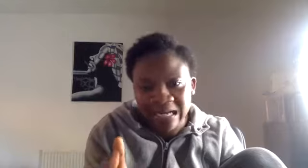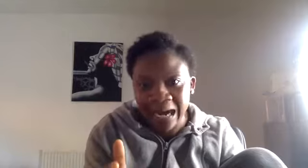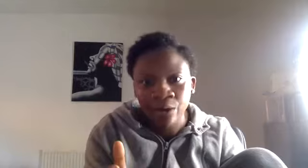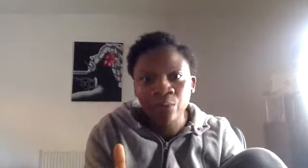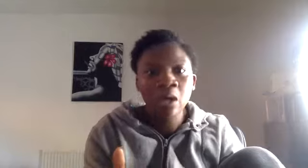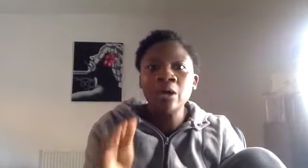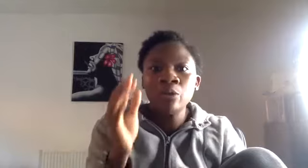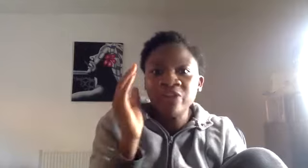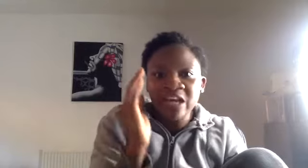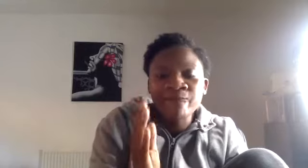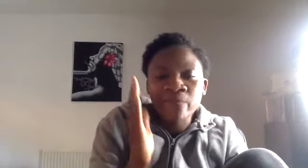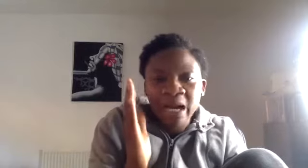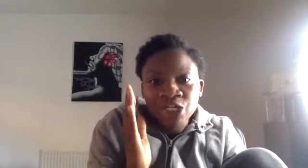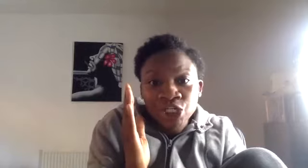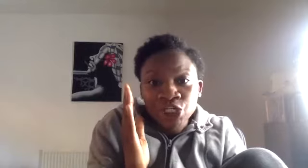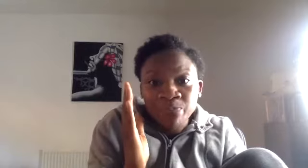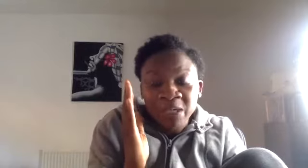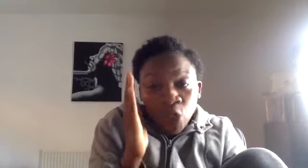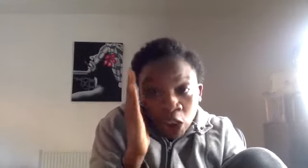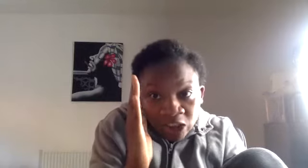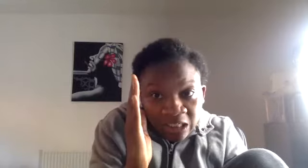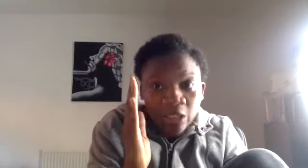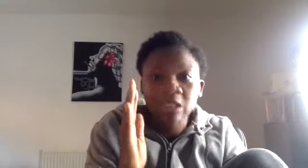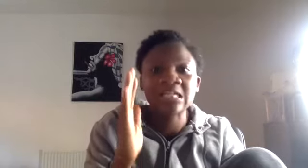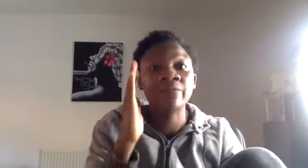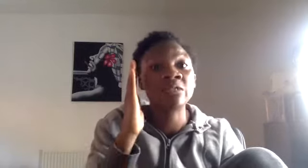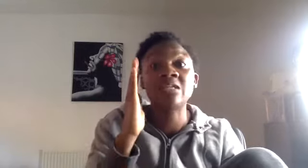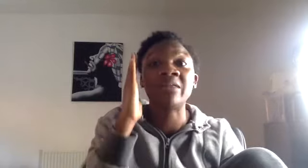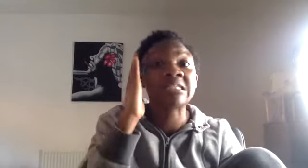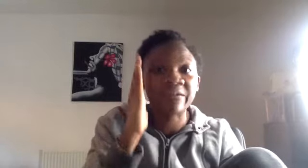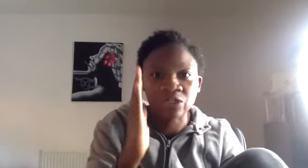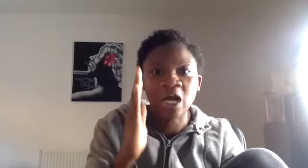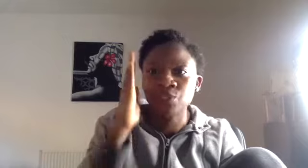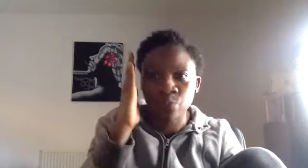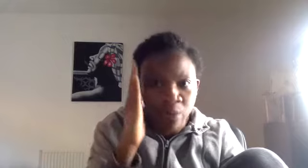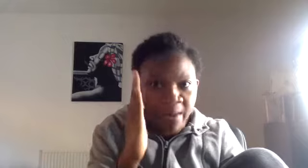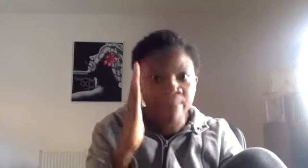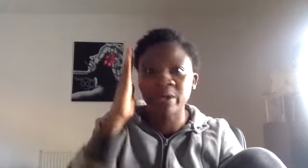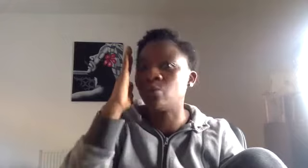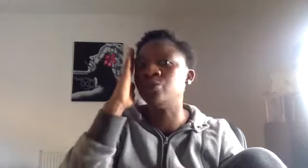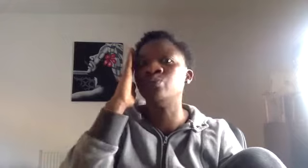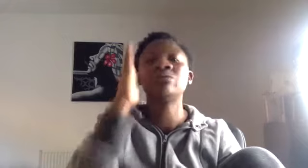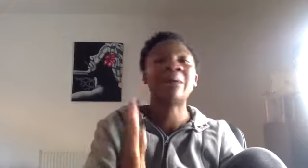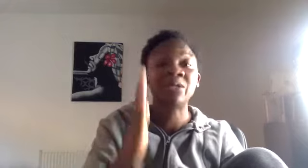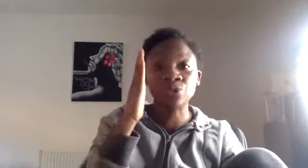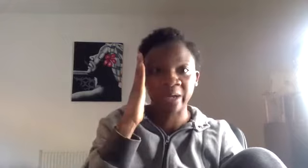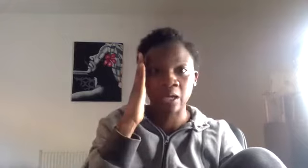now, the information should be constantly. Let's say if you see something seven times, you will remember it or you will tap into it.